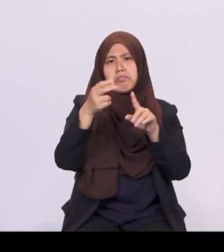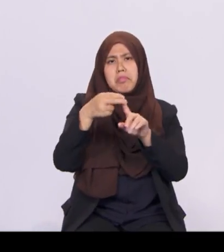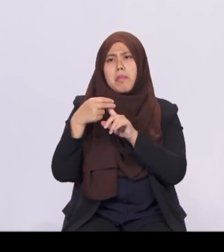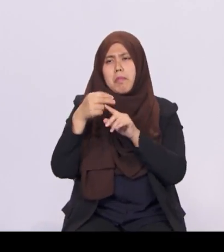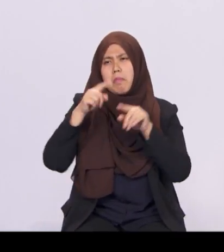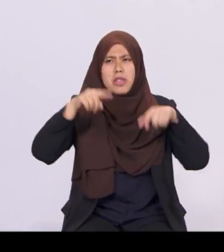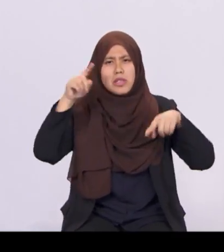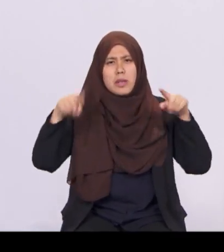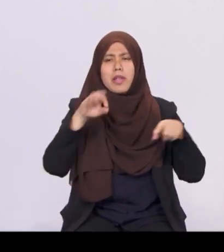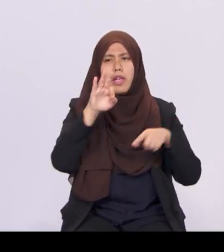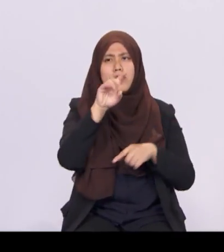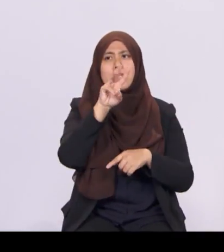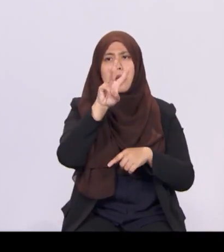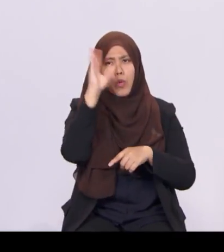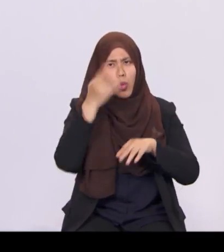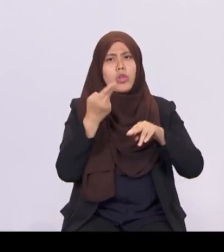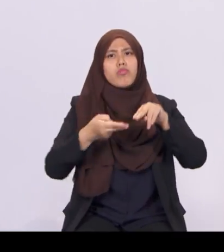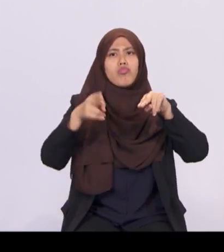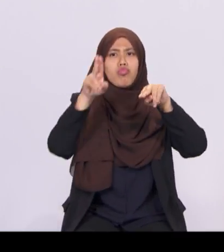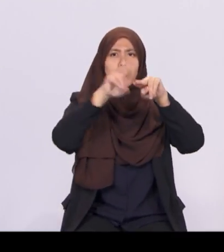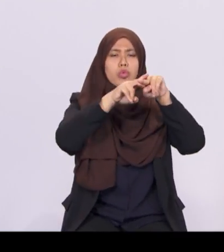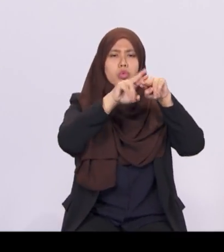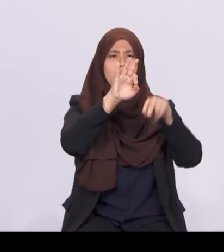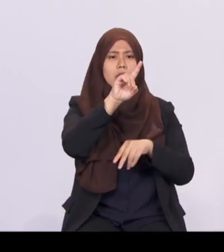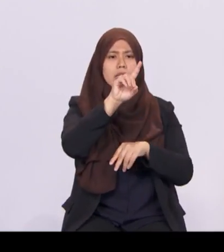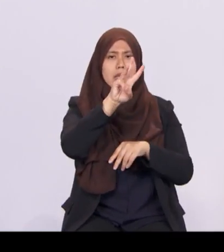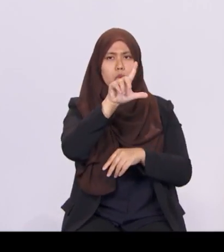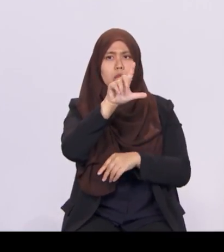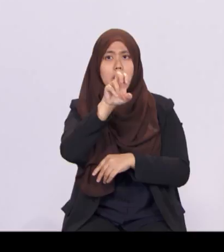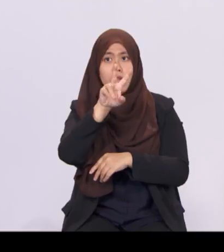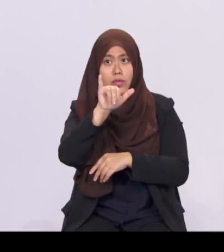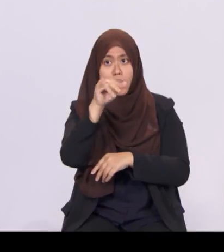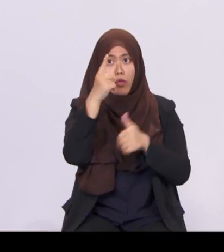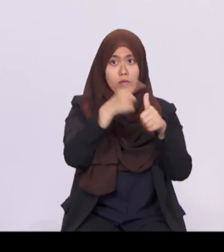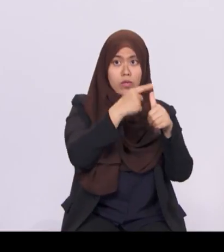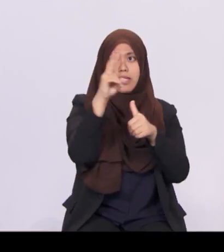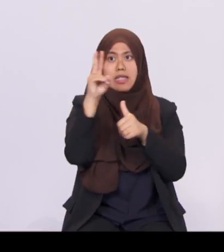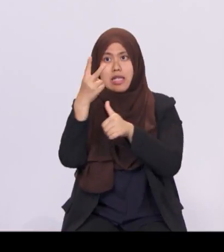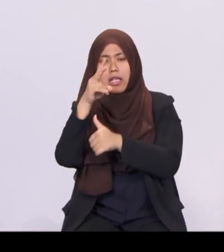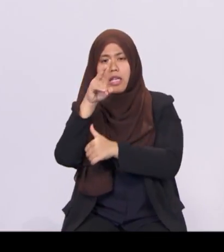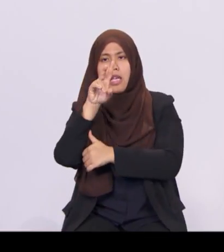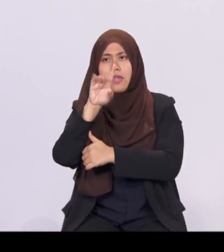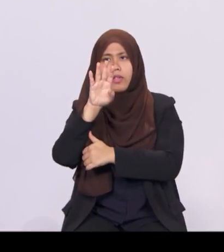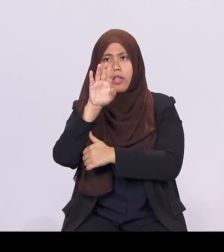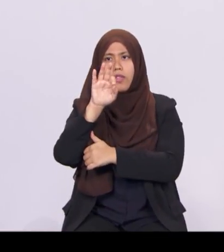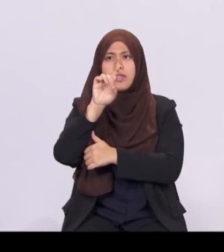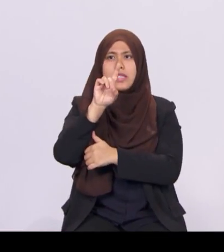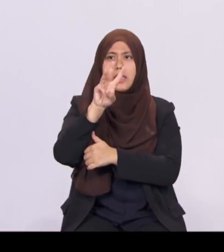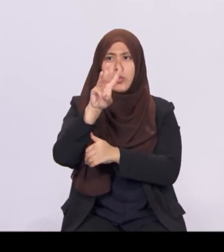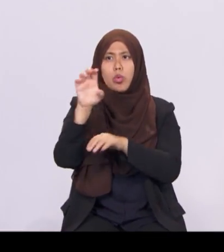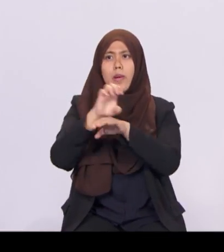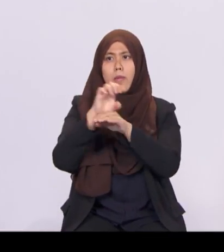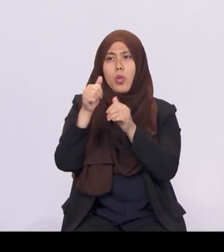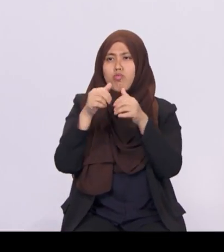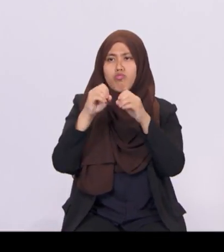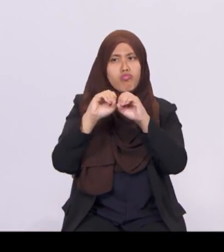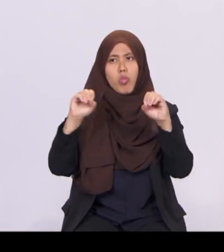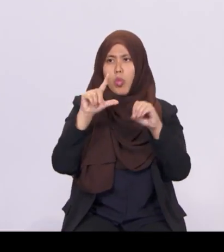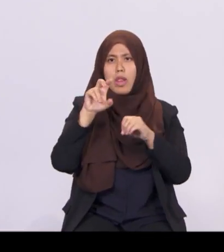levy. For the first and second FDW employed without levy concession, the monthly levy will be raised from